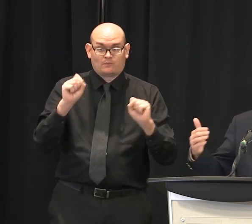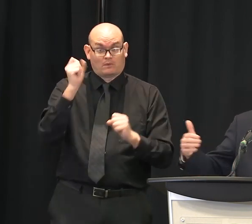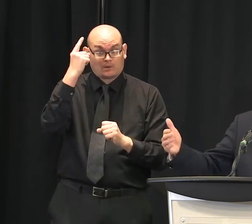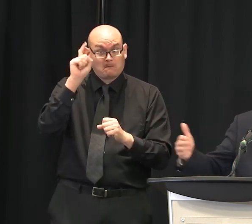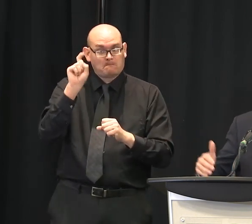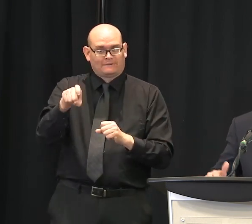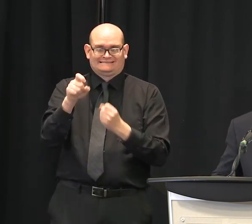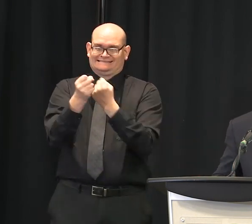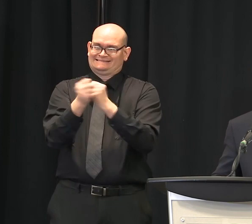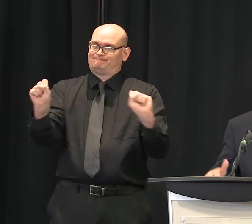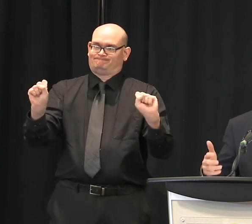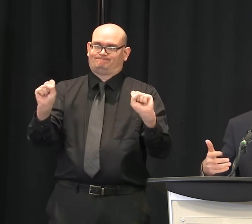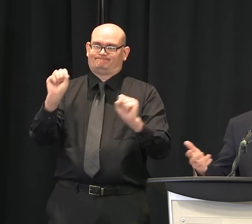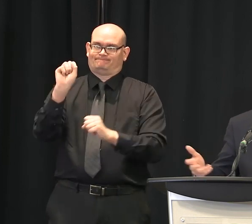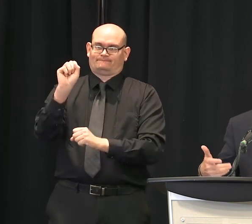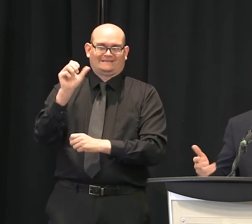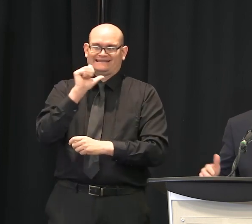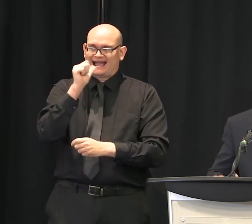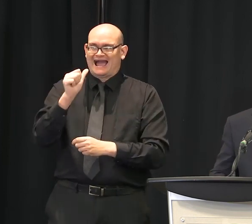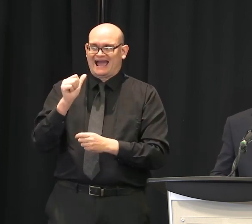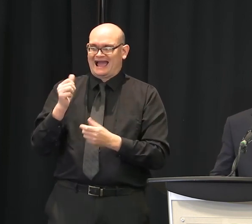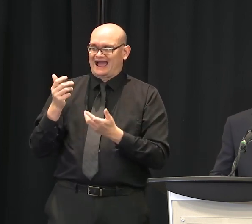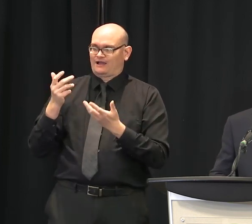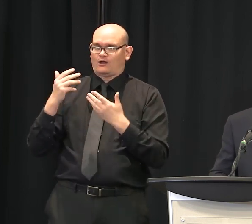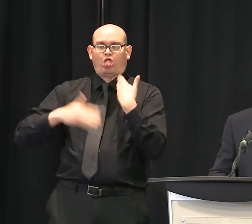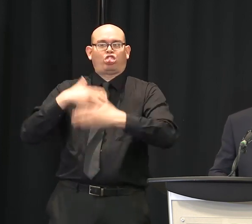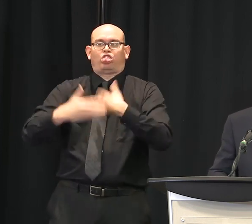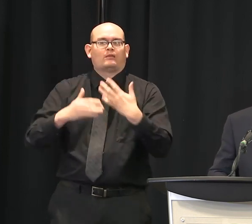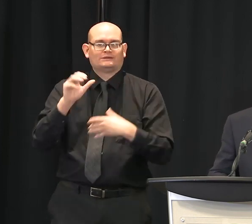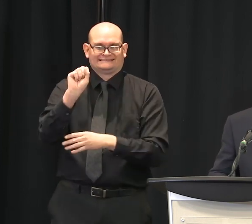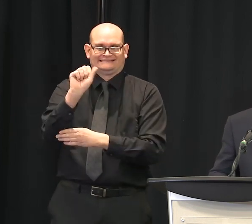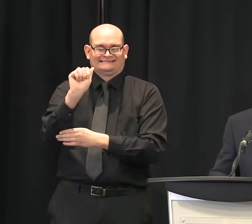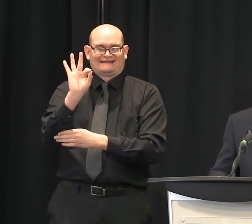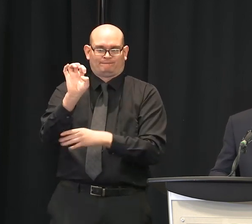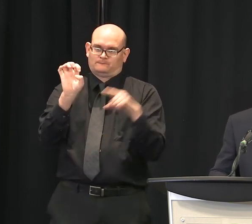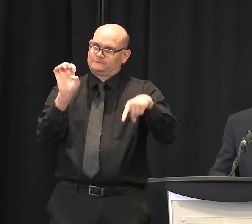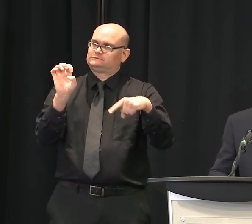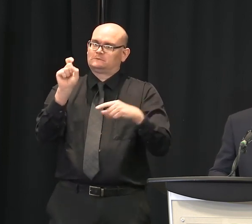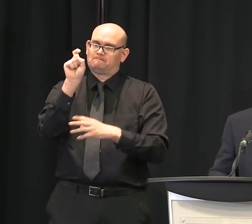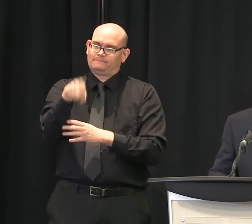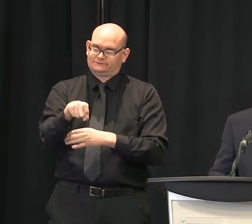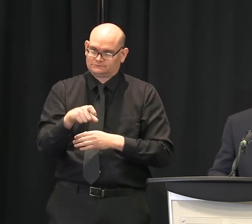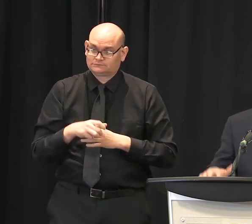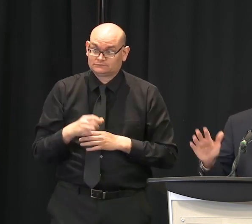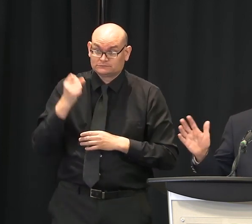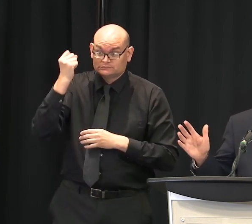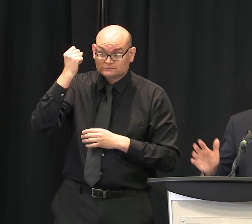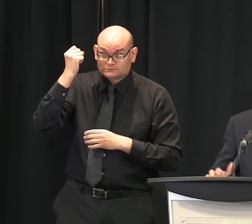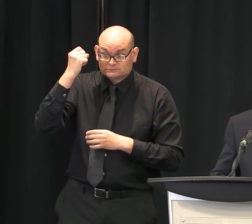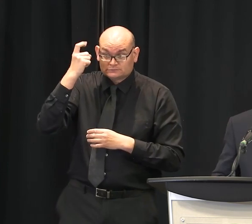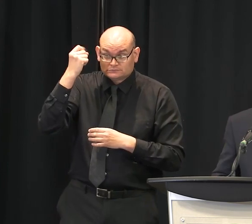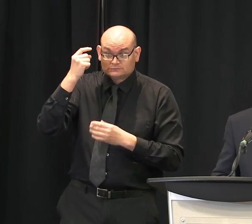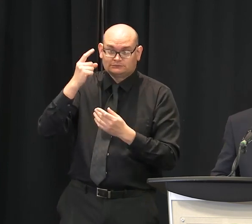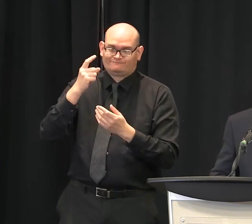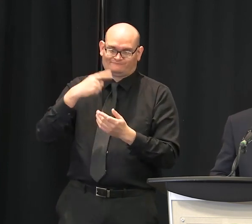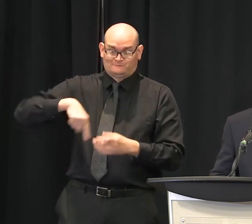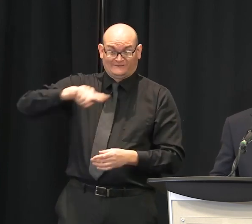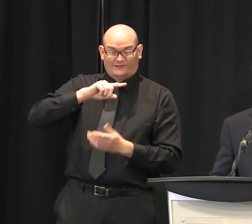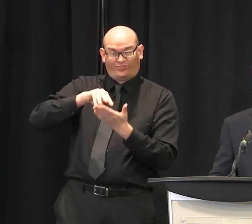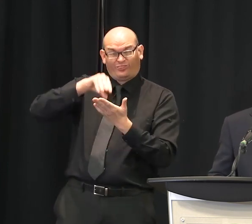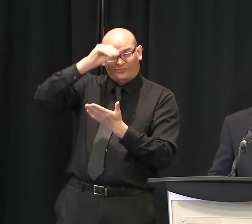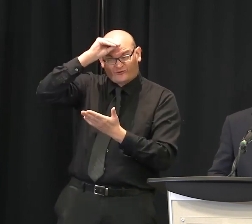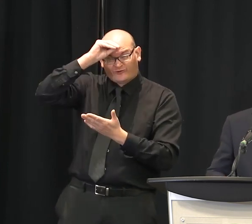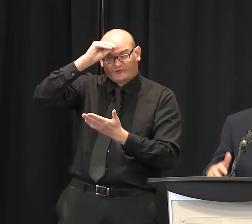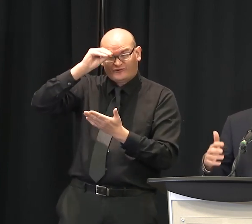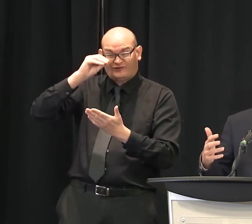And that's an ongoing process. We're kind of learning as we go along on this, but it will continue this weekend. So this weekend is very important that people social